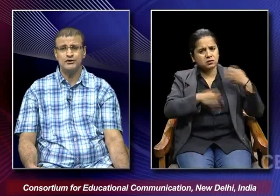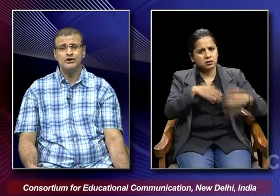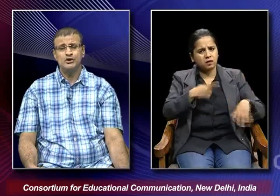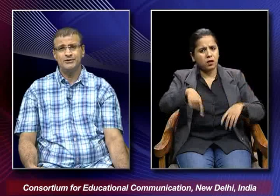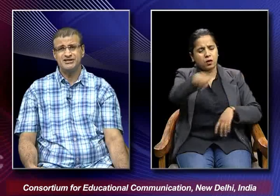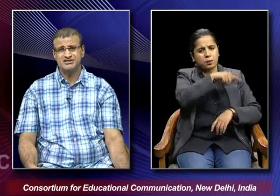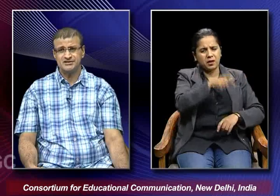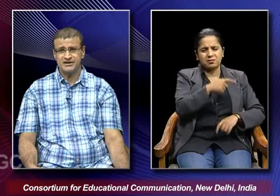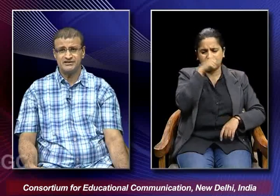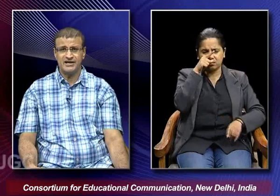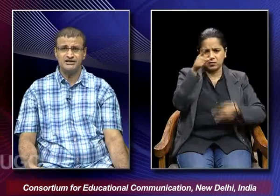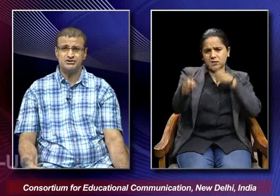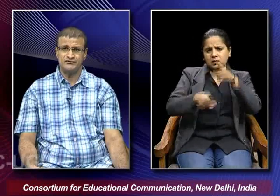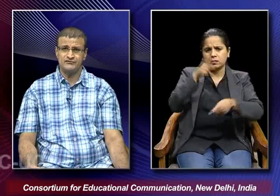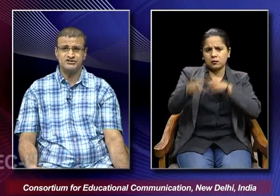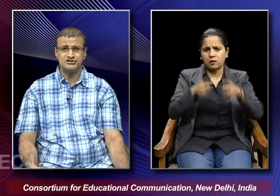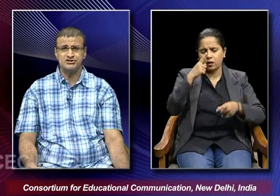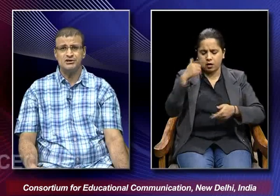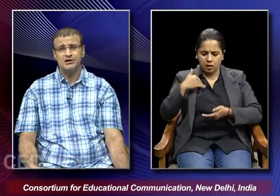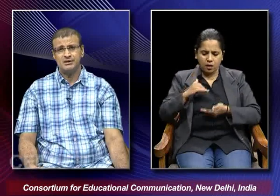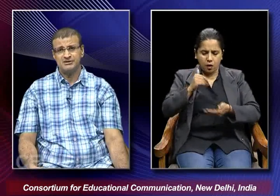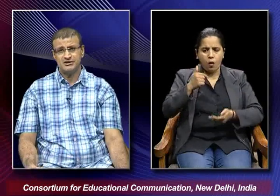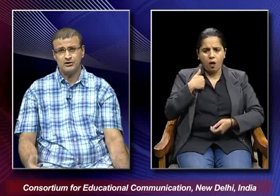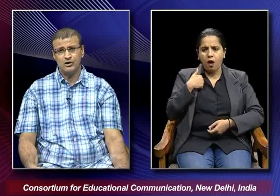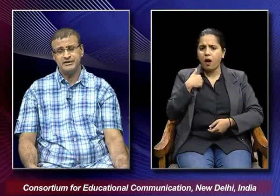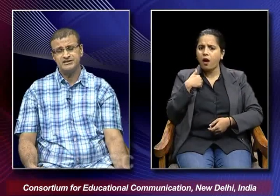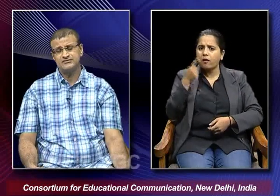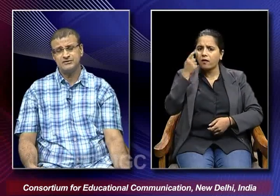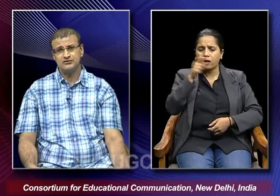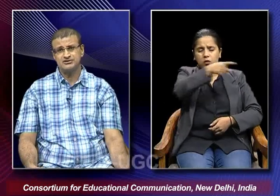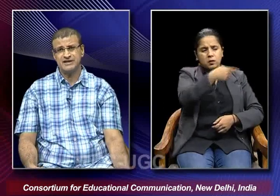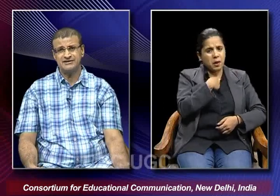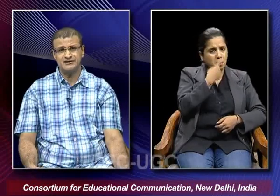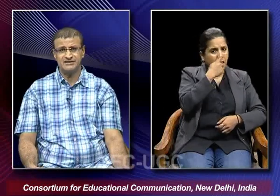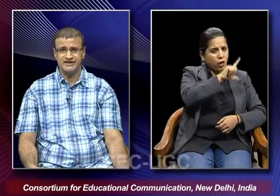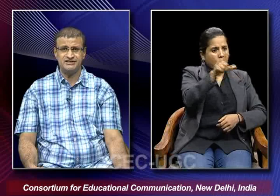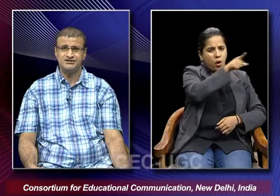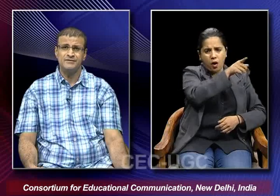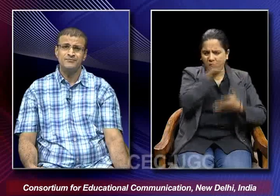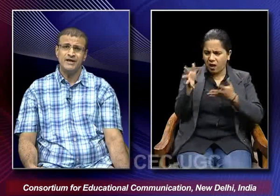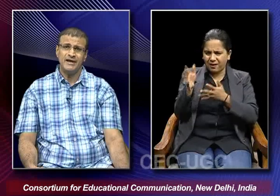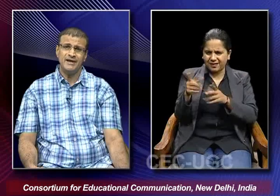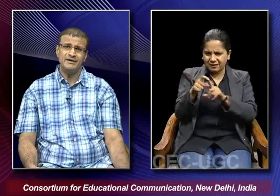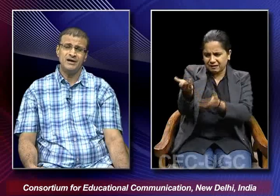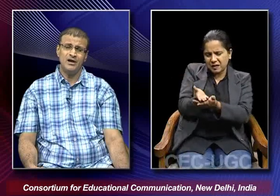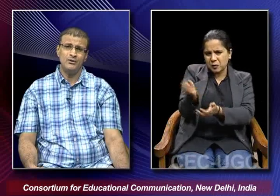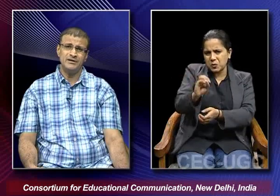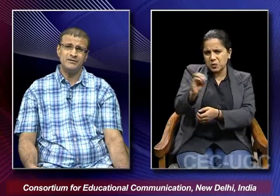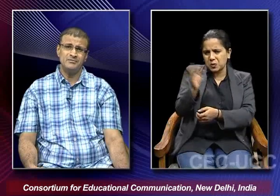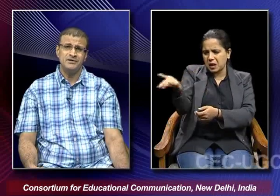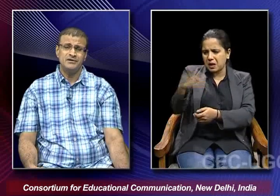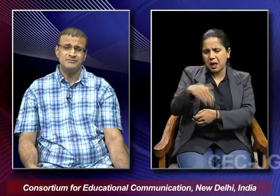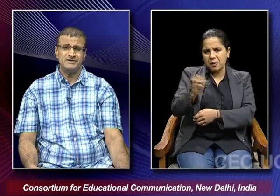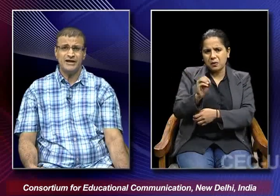of humiliation at the hands of a vicious mother-in-law in this film was titled the age and how